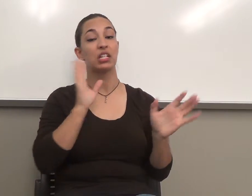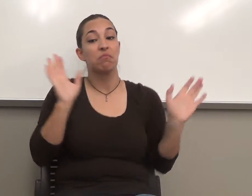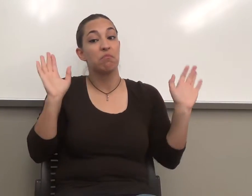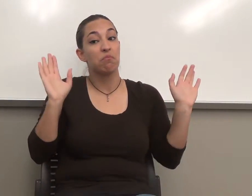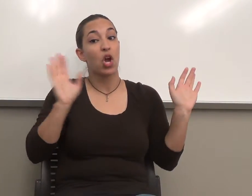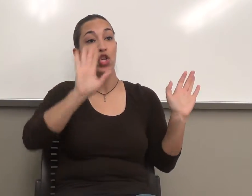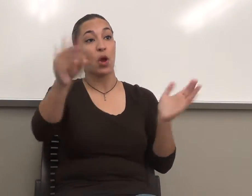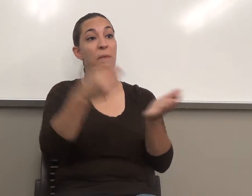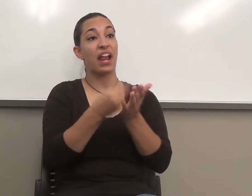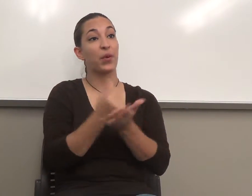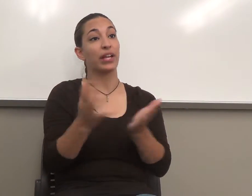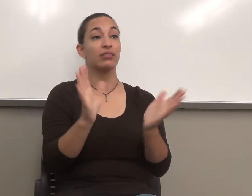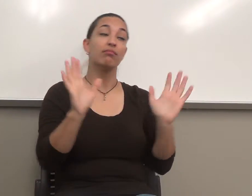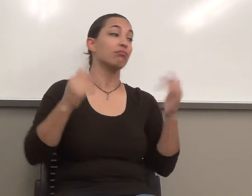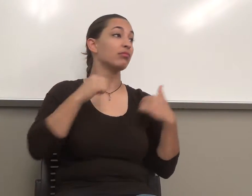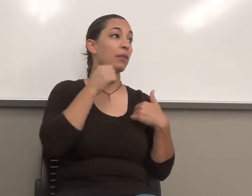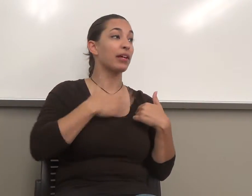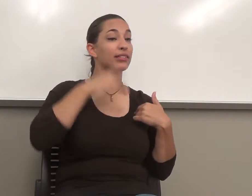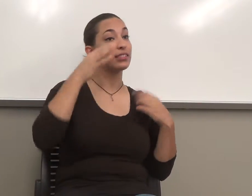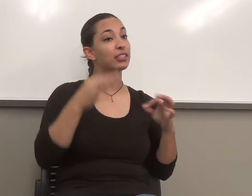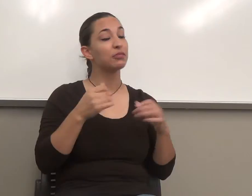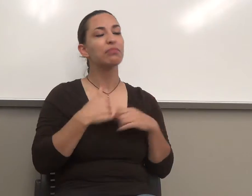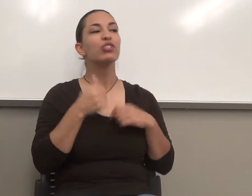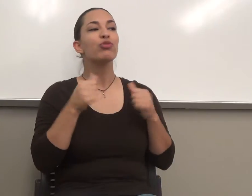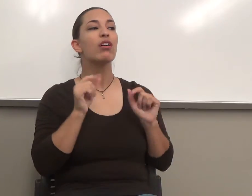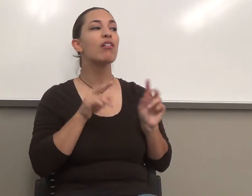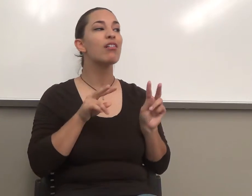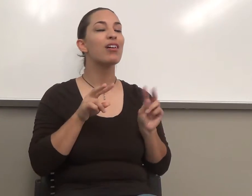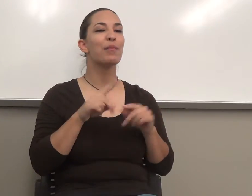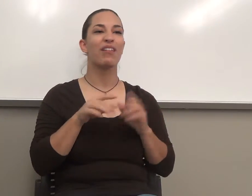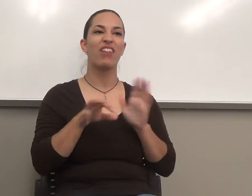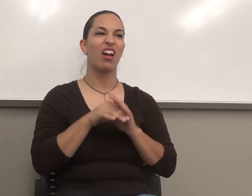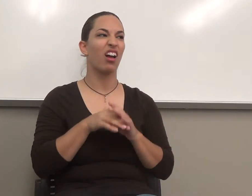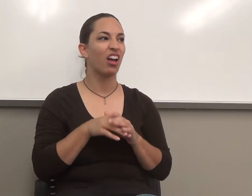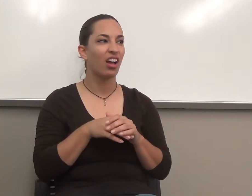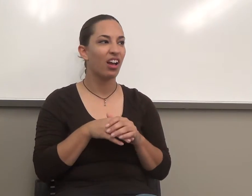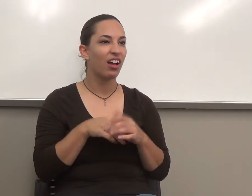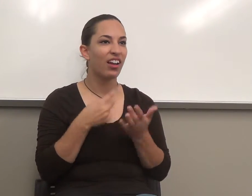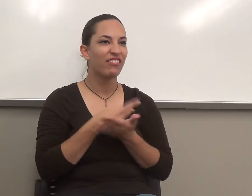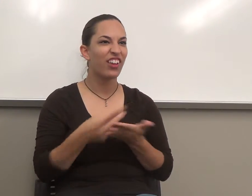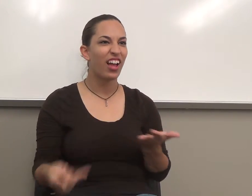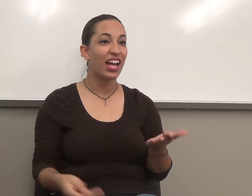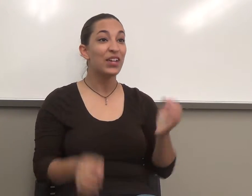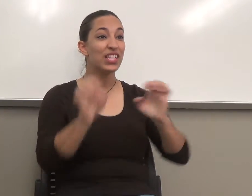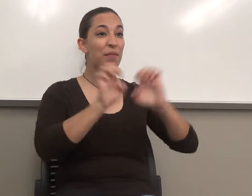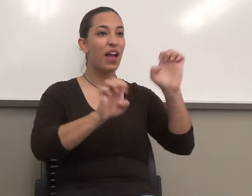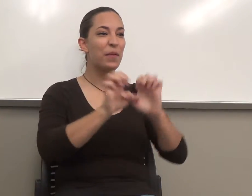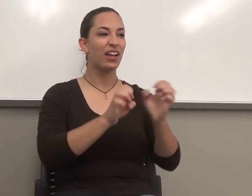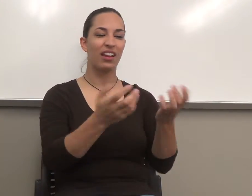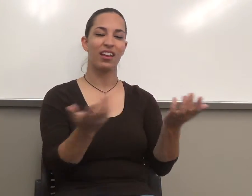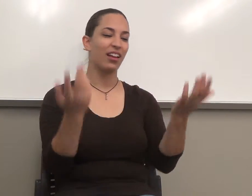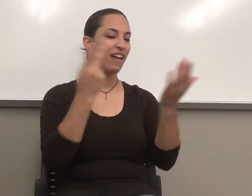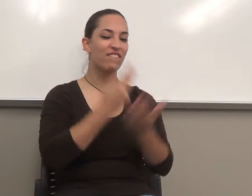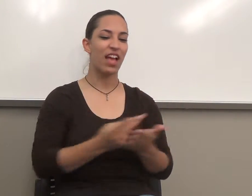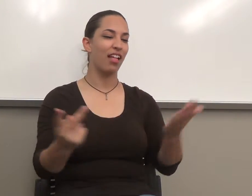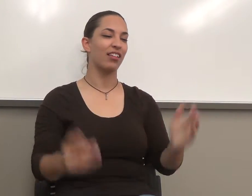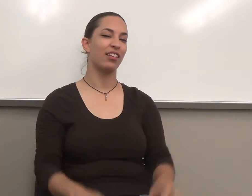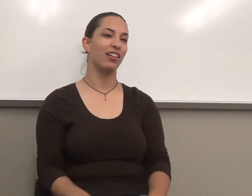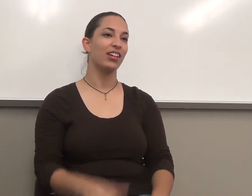money. Okay? But I found out that didn't work. It was an experiment that failed. So I have now gone